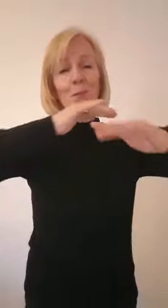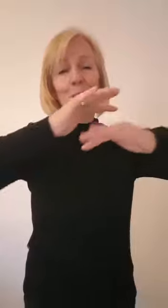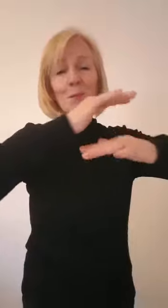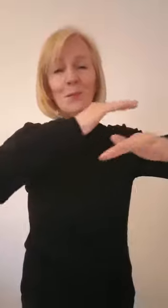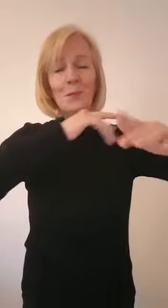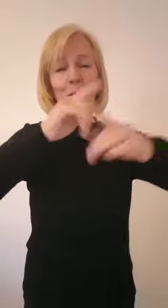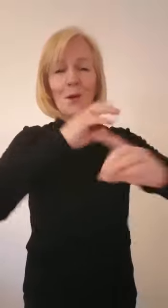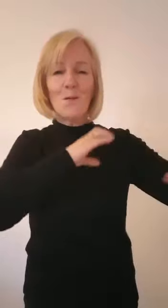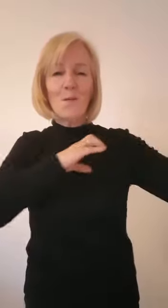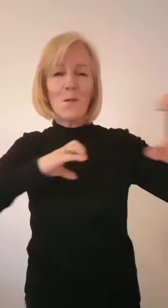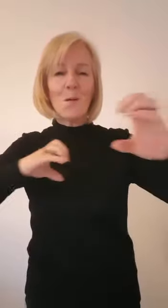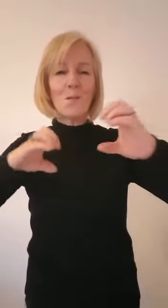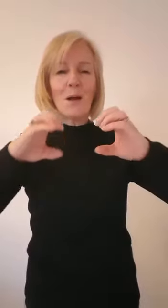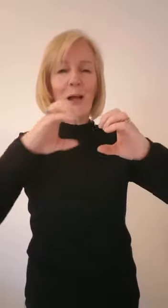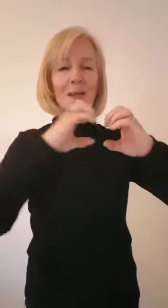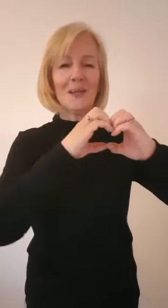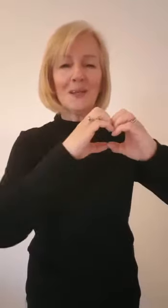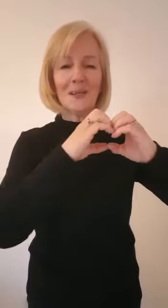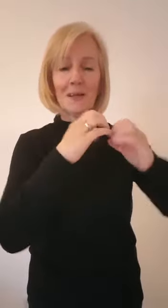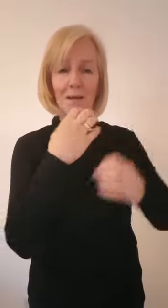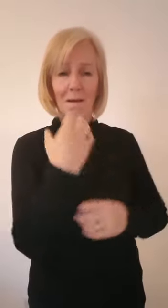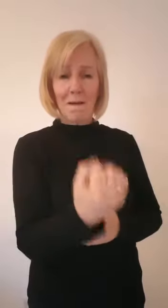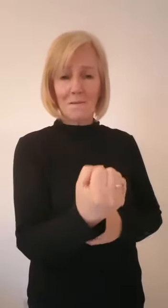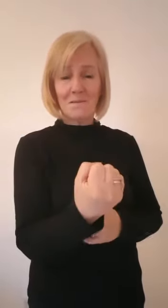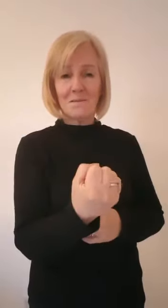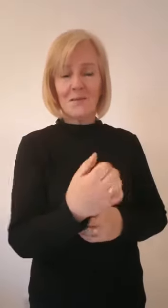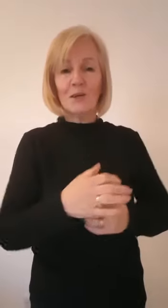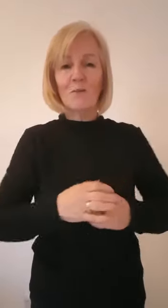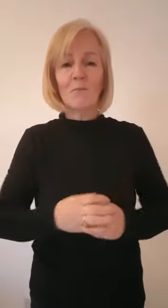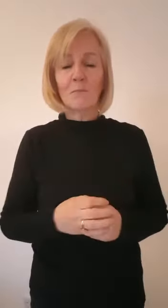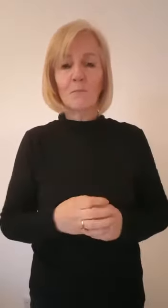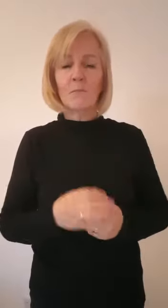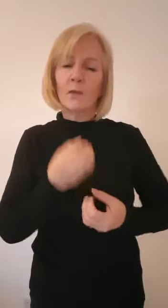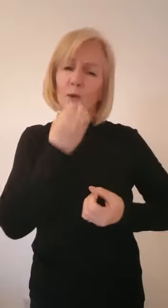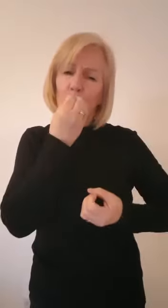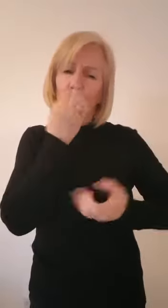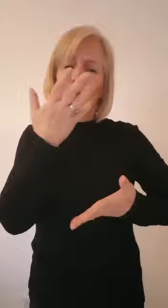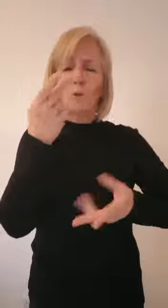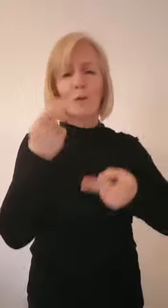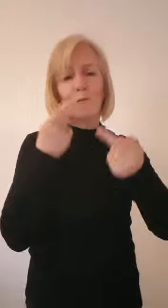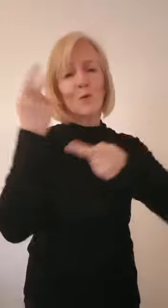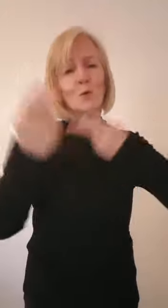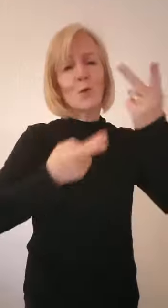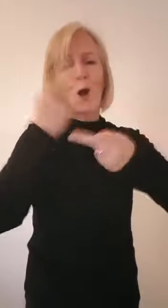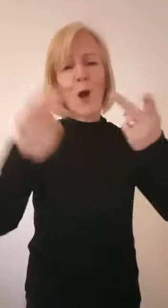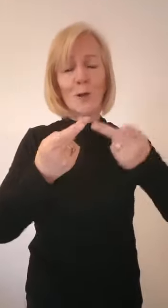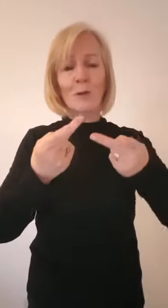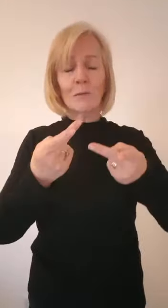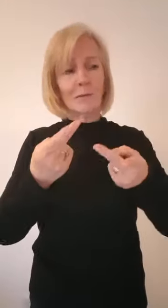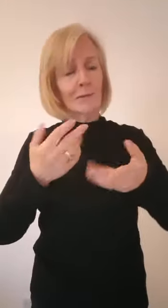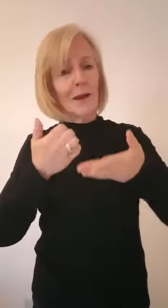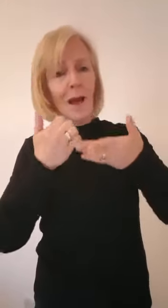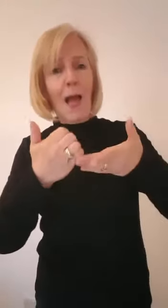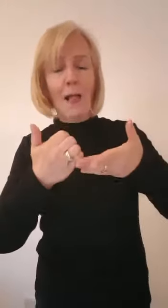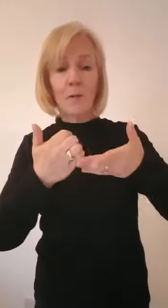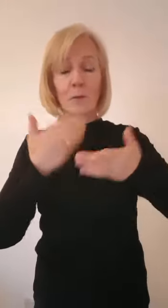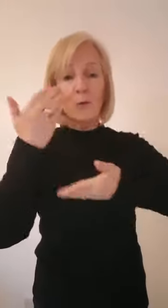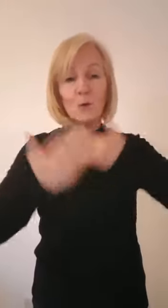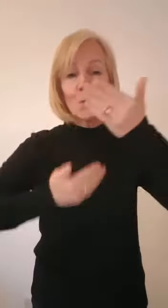There are some really catchy songs which help tell the story and the show promises to be as good as anything